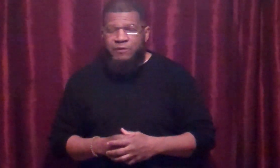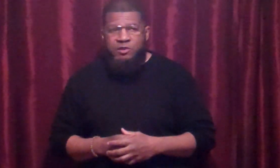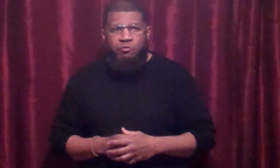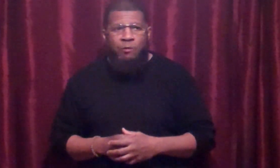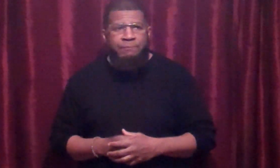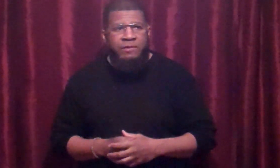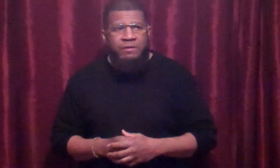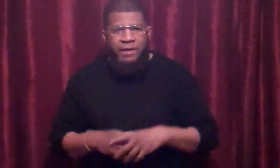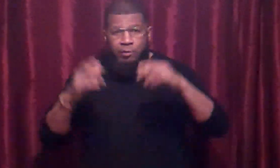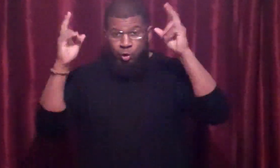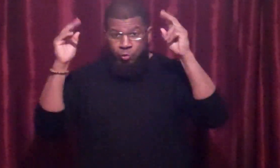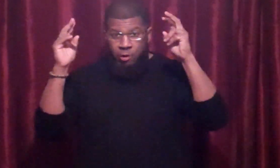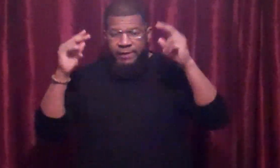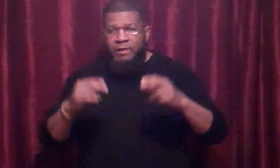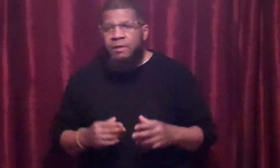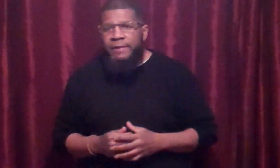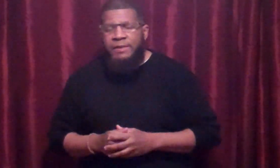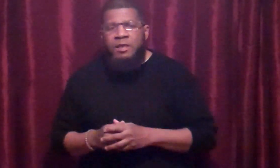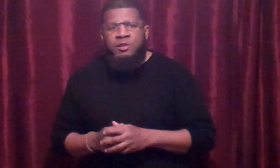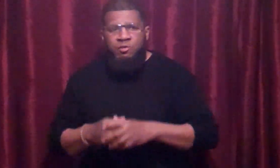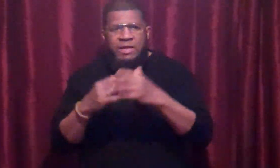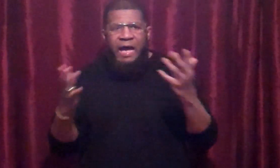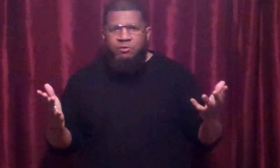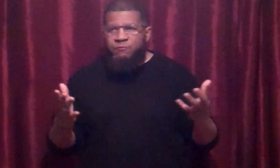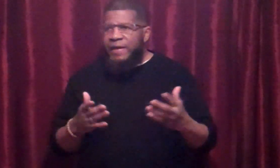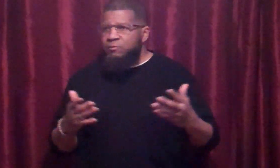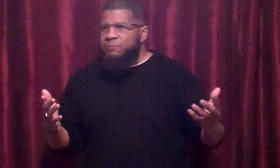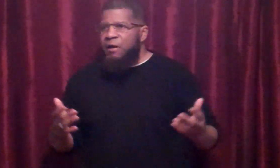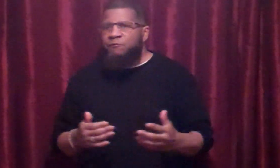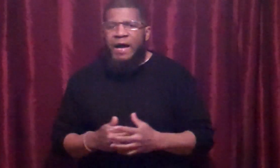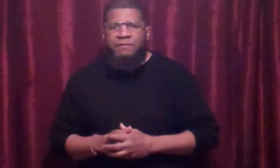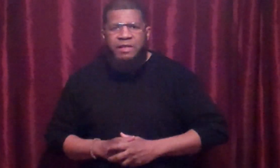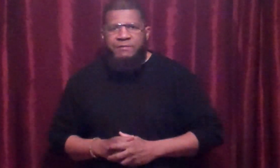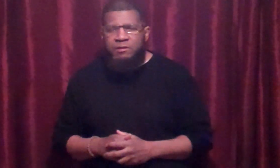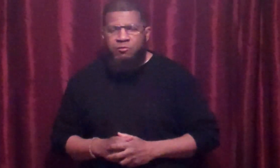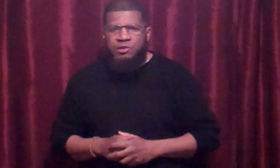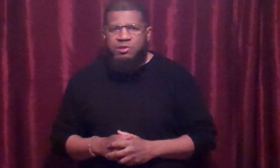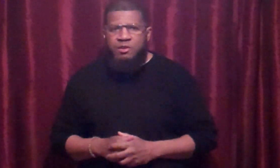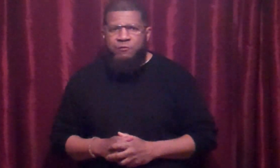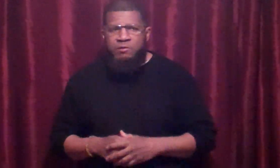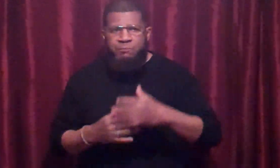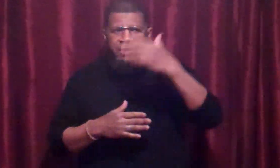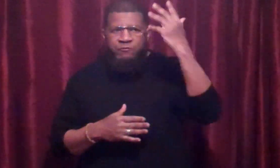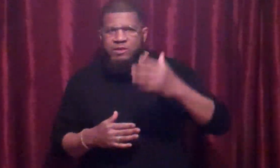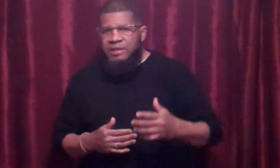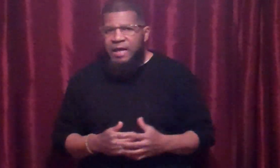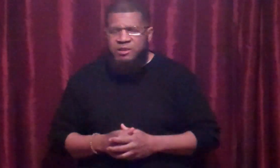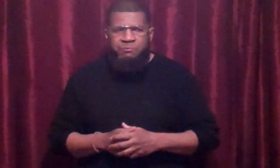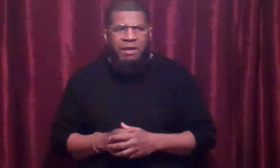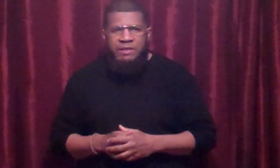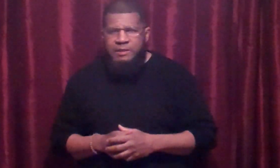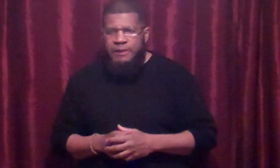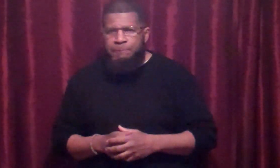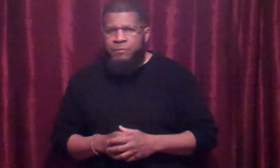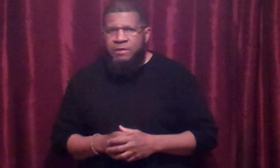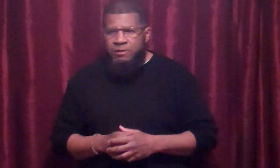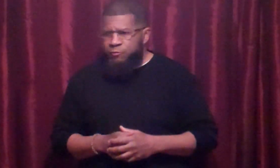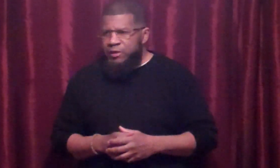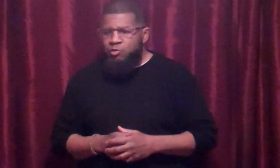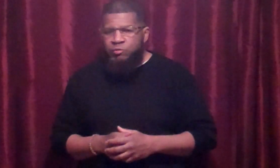finished growing, right? Growing, right? So the guy I was fighting was about 5'11, close to 6'4. He was big for his size. He was about 18, three years older